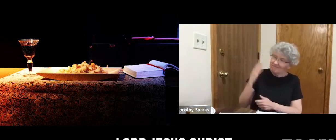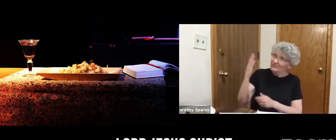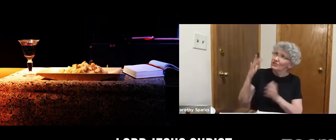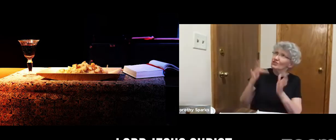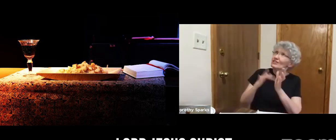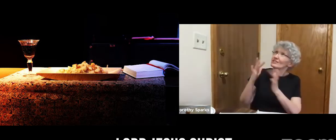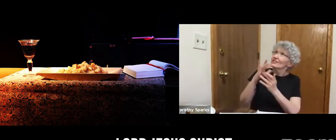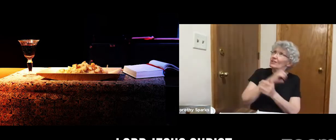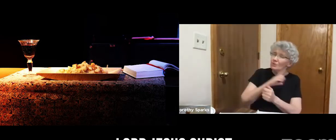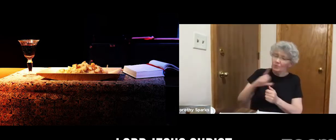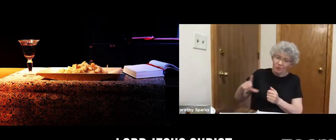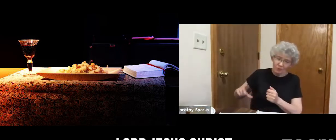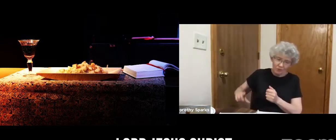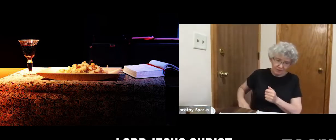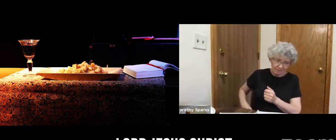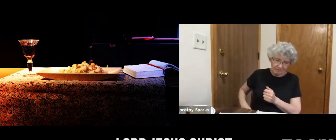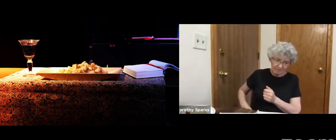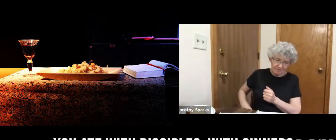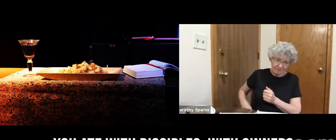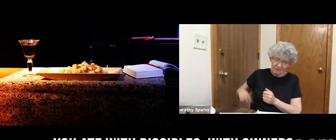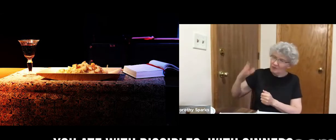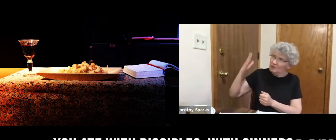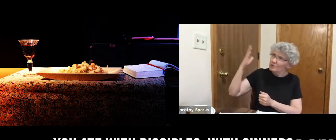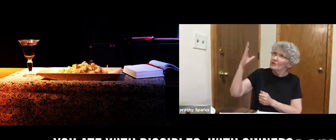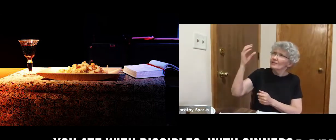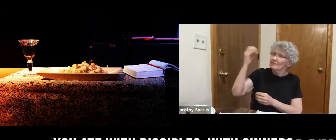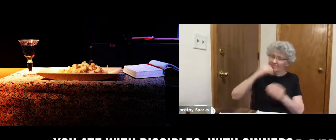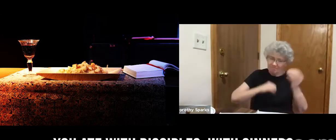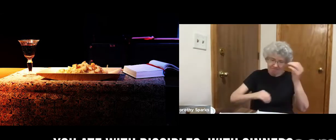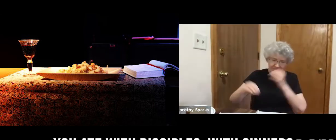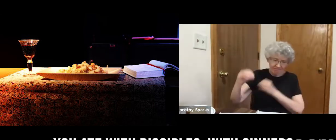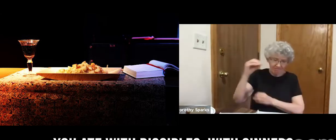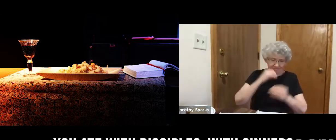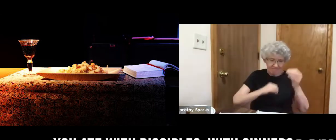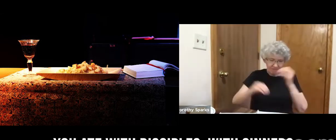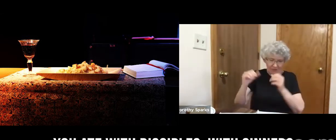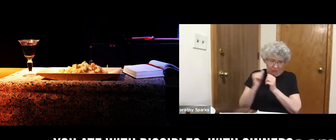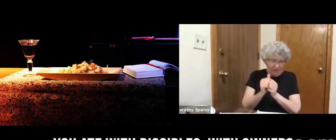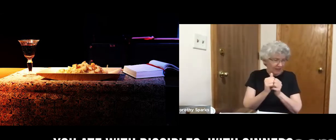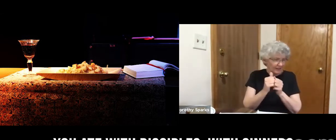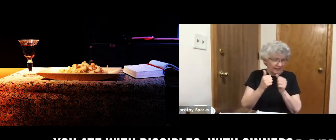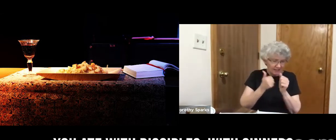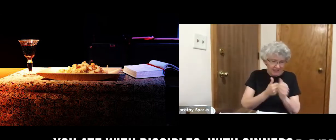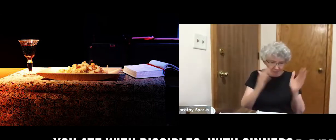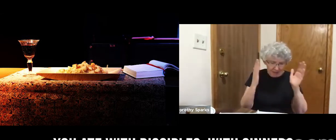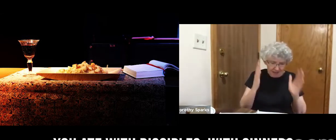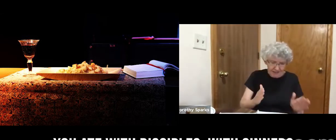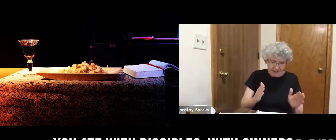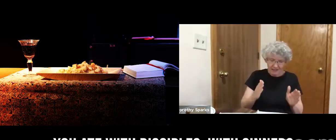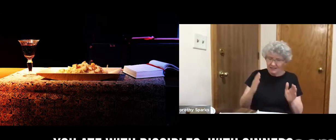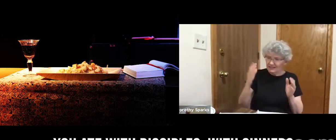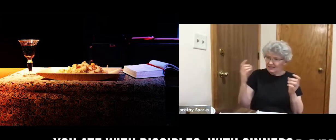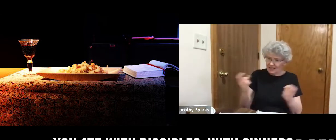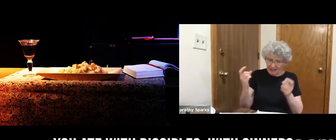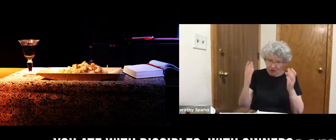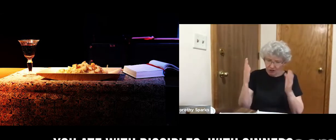Lord Jesus Christ, You ate with disciples, With sinners,